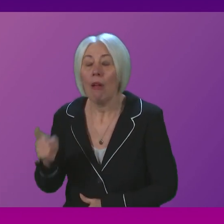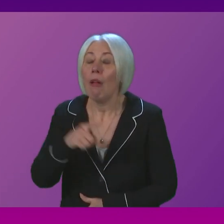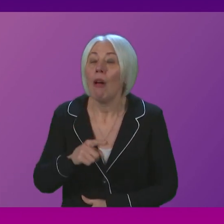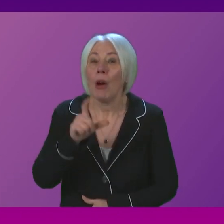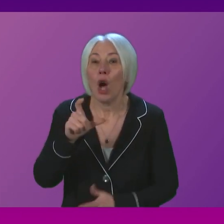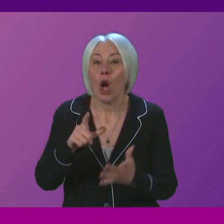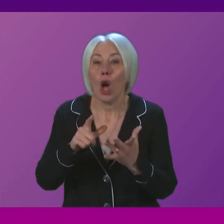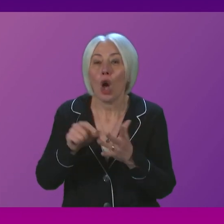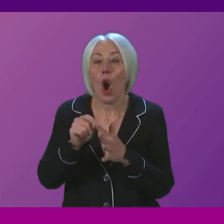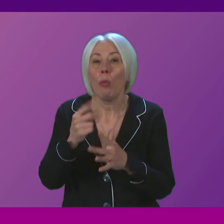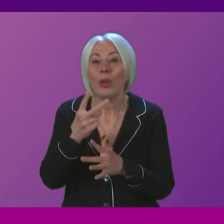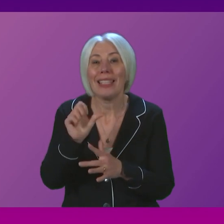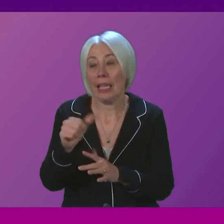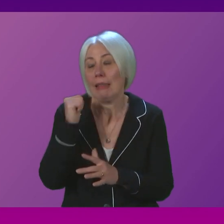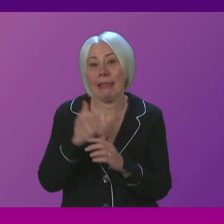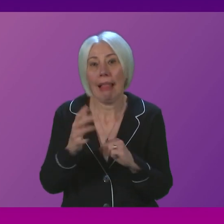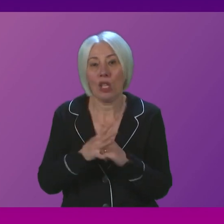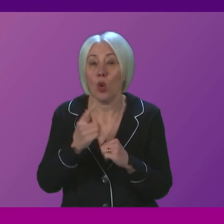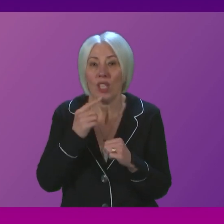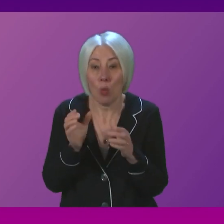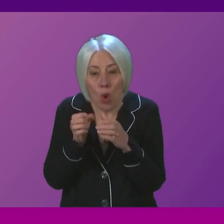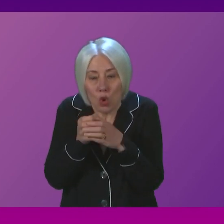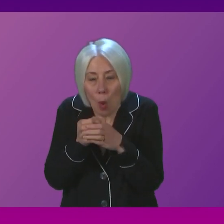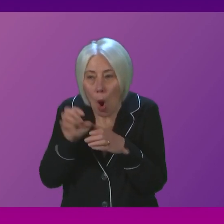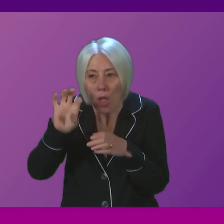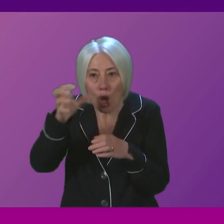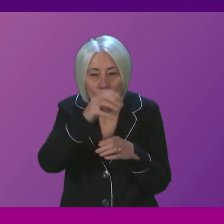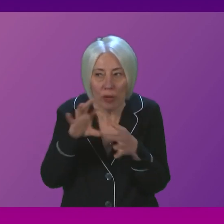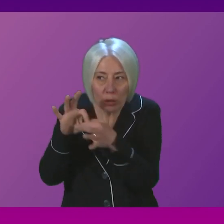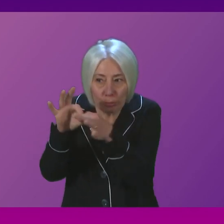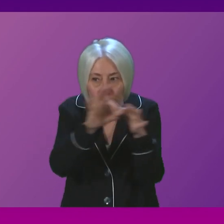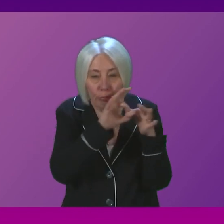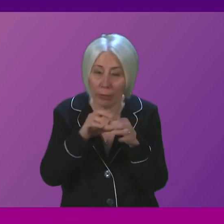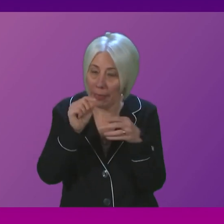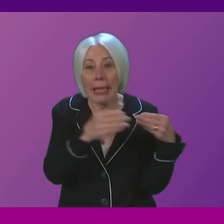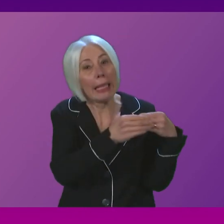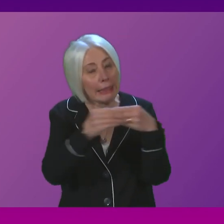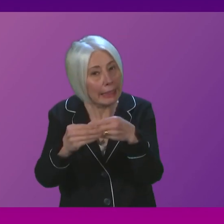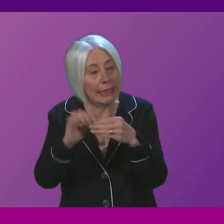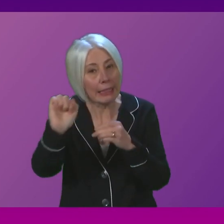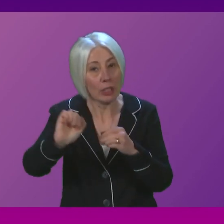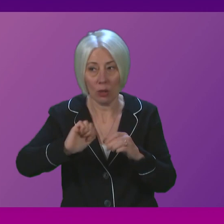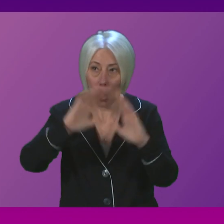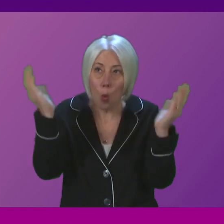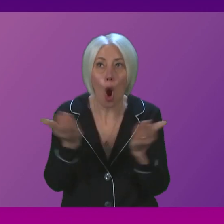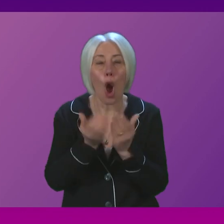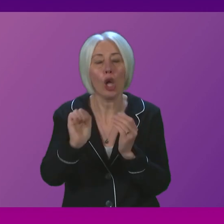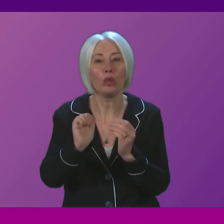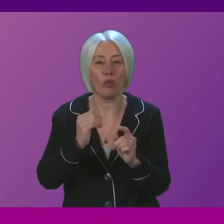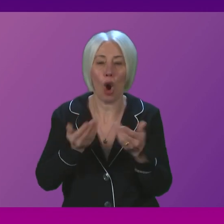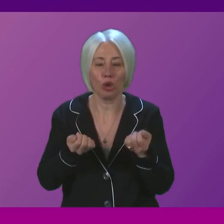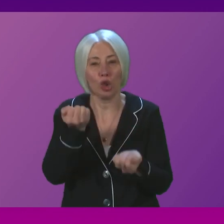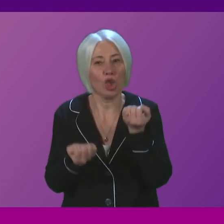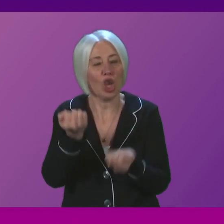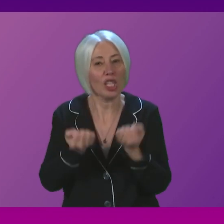showed us that when small nations work together they can lead the world on climate justice and alongside